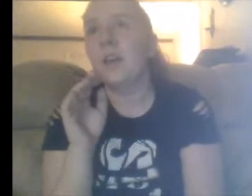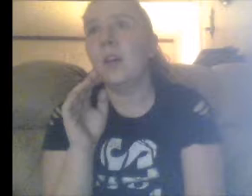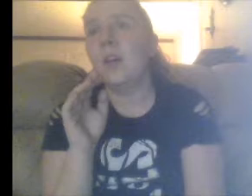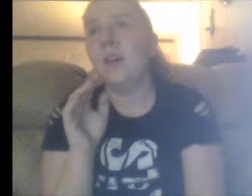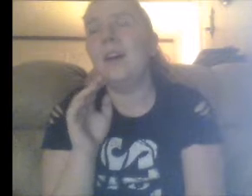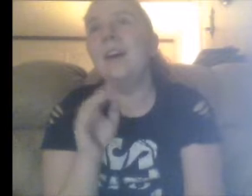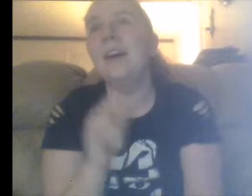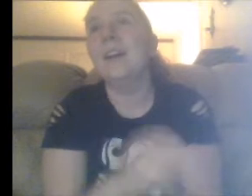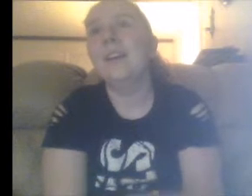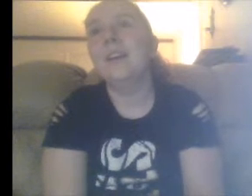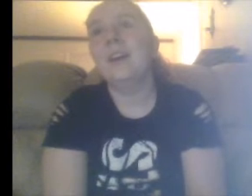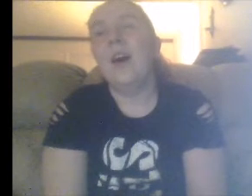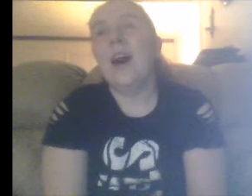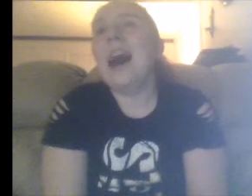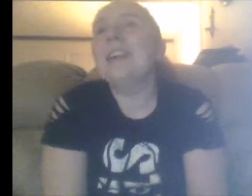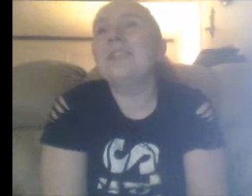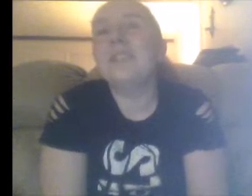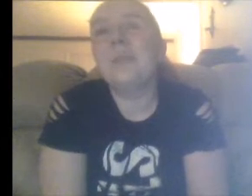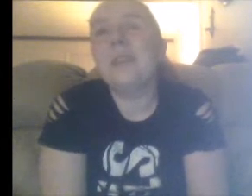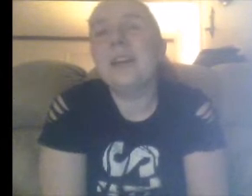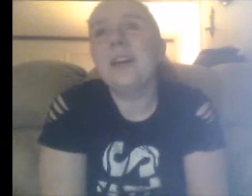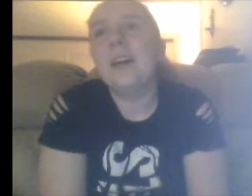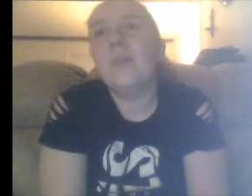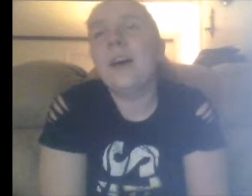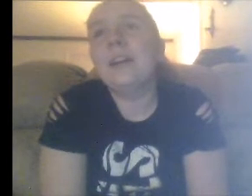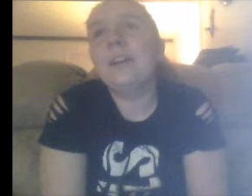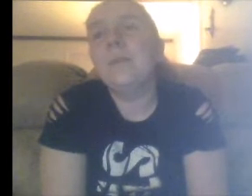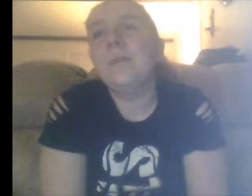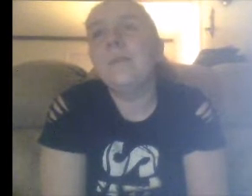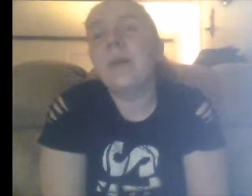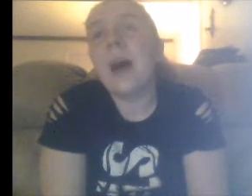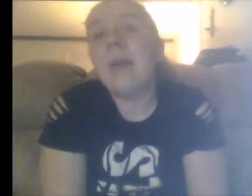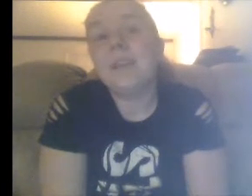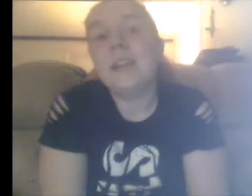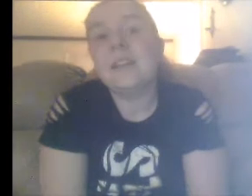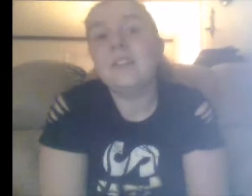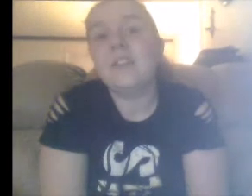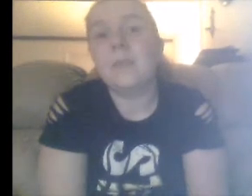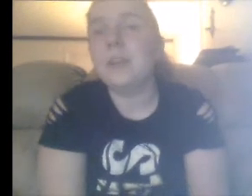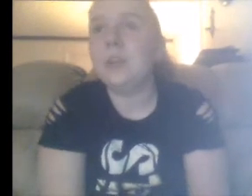Okay. How does she roll out? Why? I'm thinking that she doesn't want to lose.